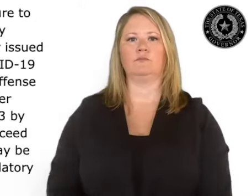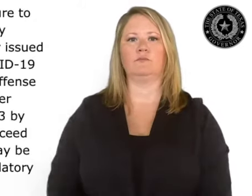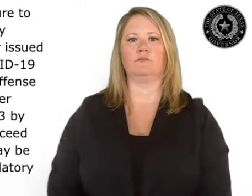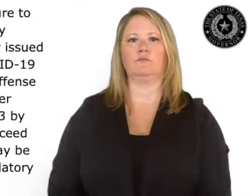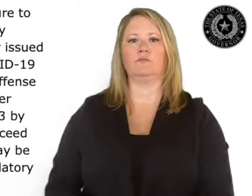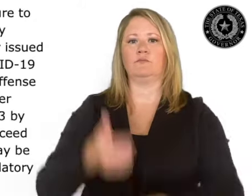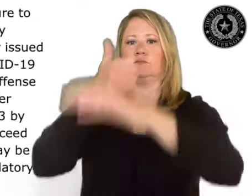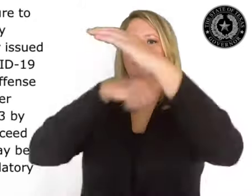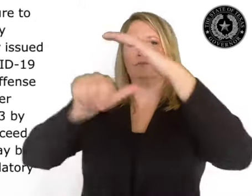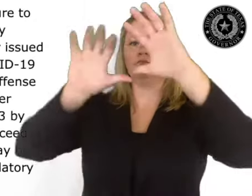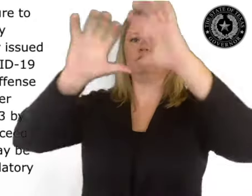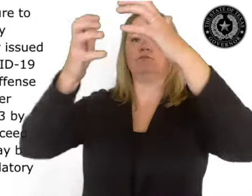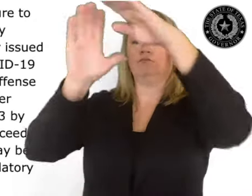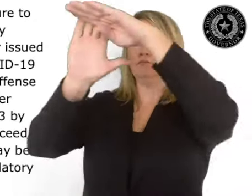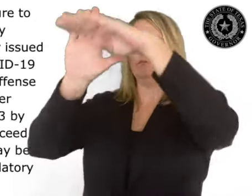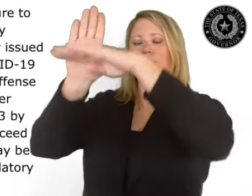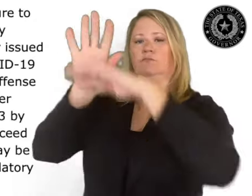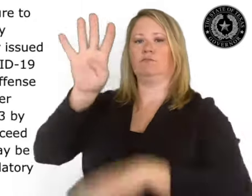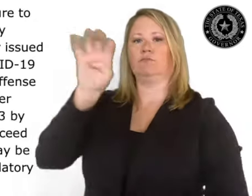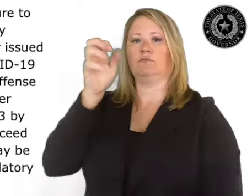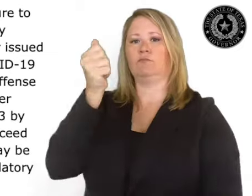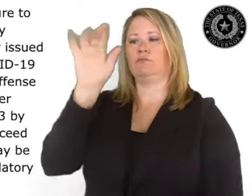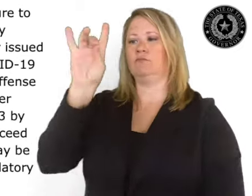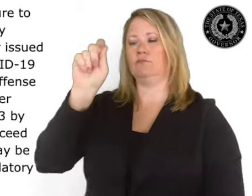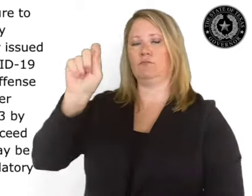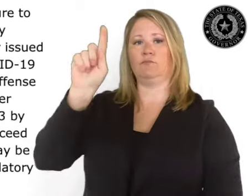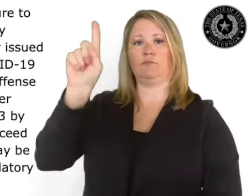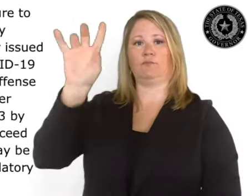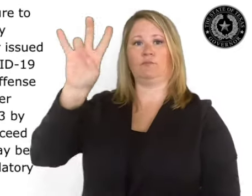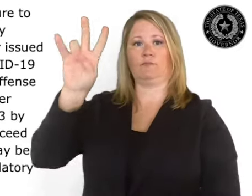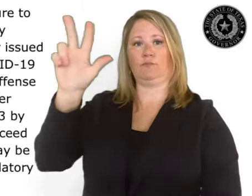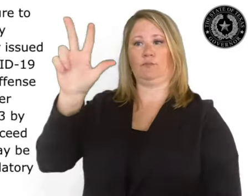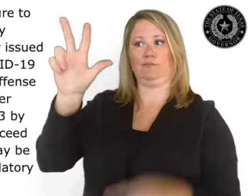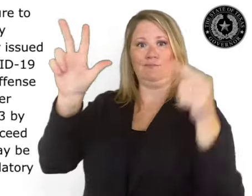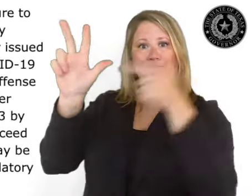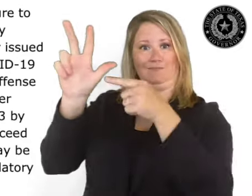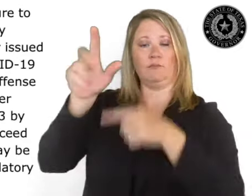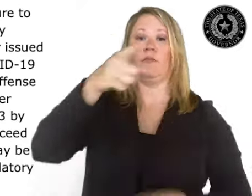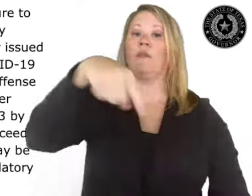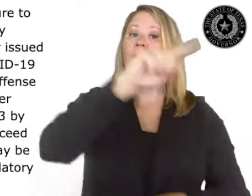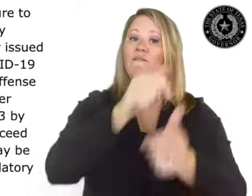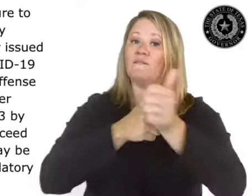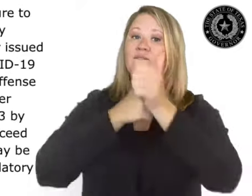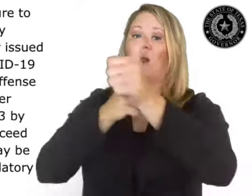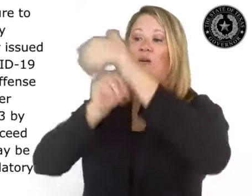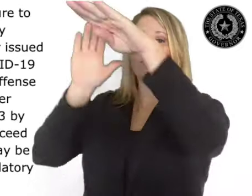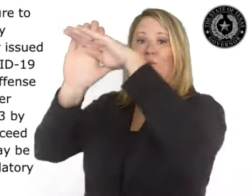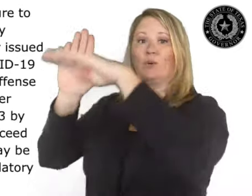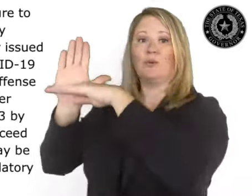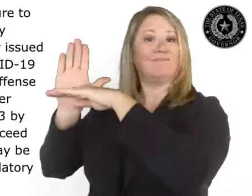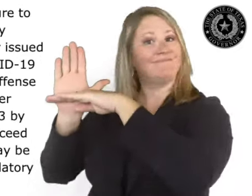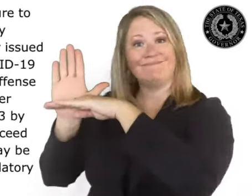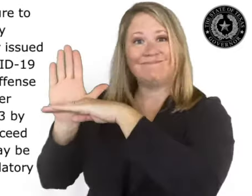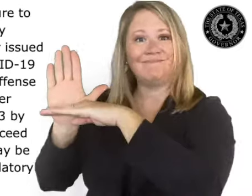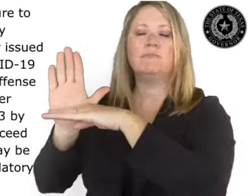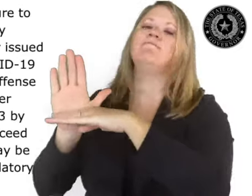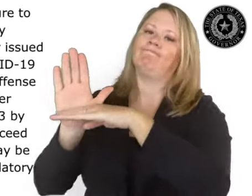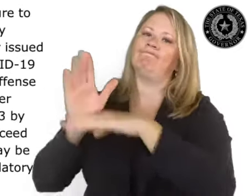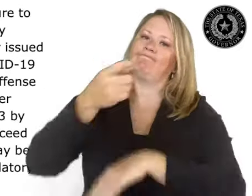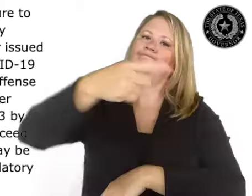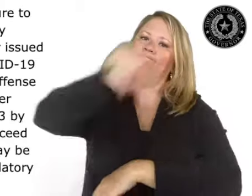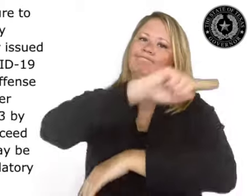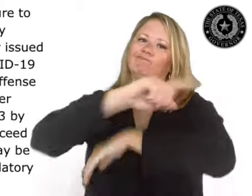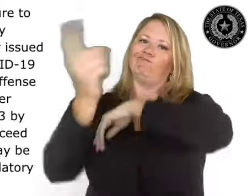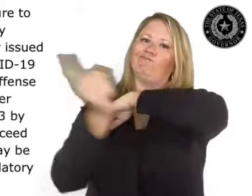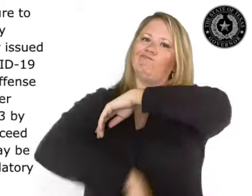Whereas, failure to comply with any executive order issued during the COVID-19 disaster is an